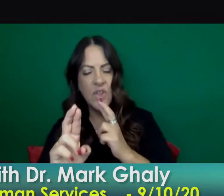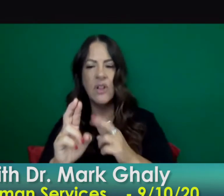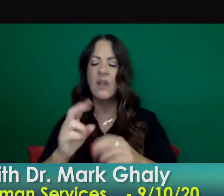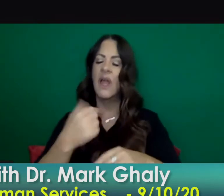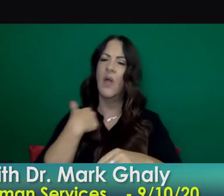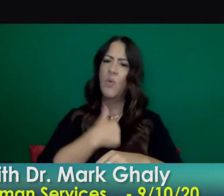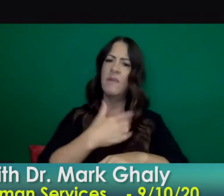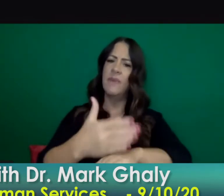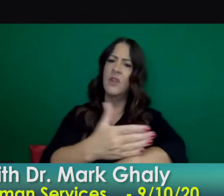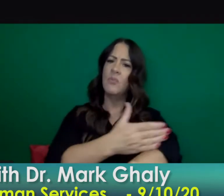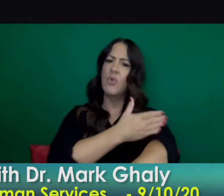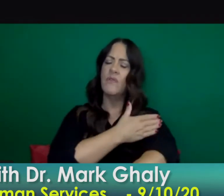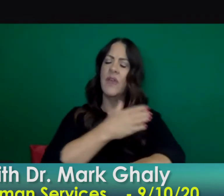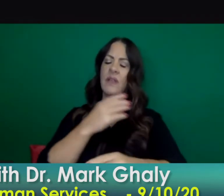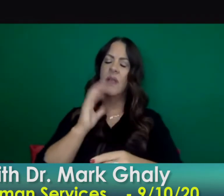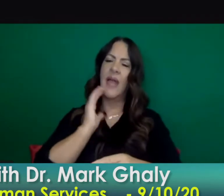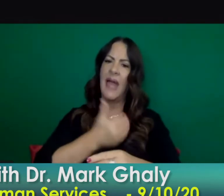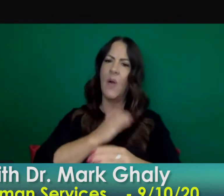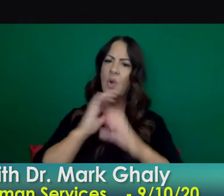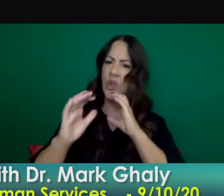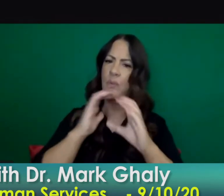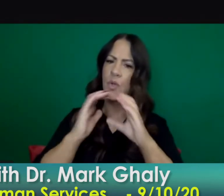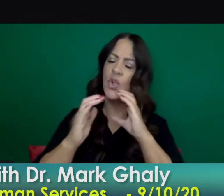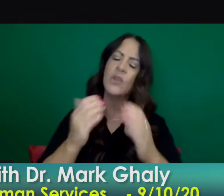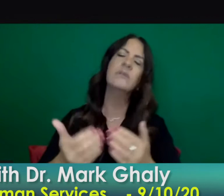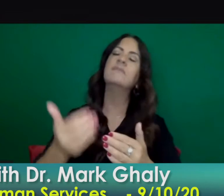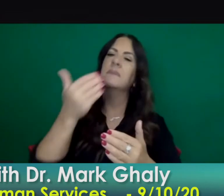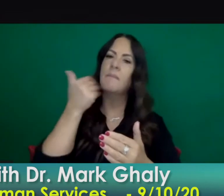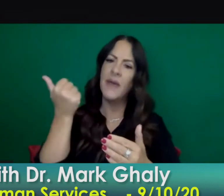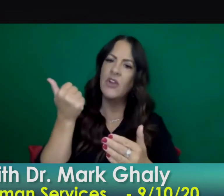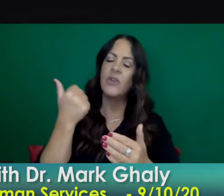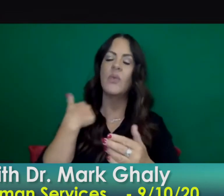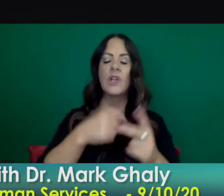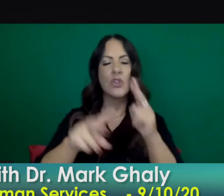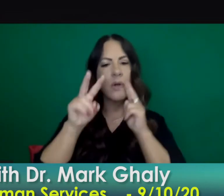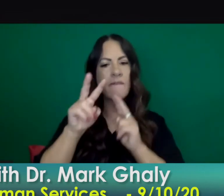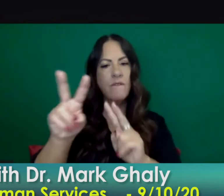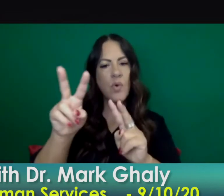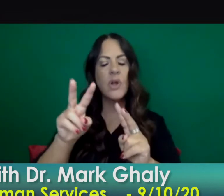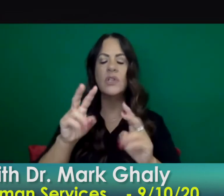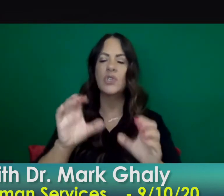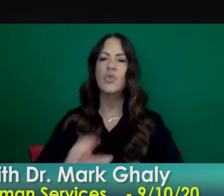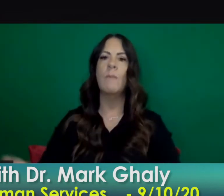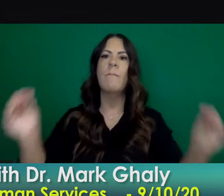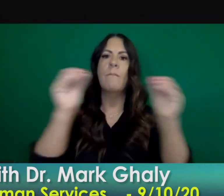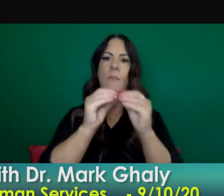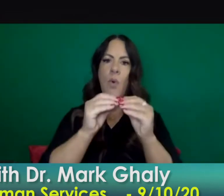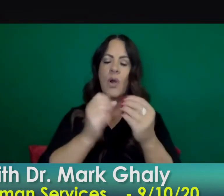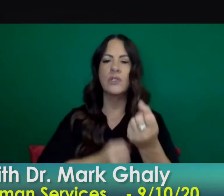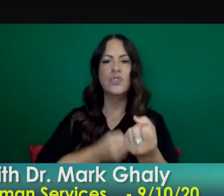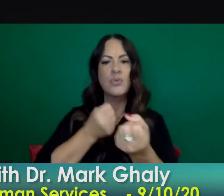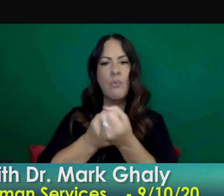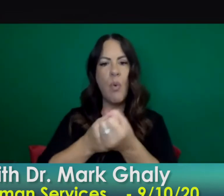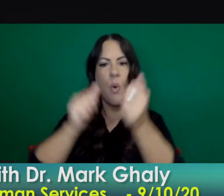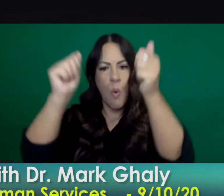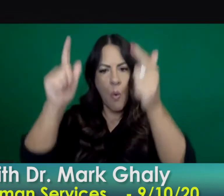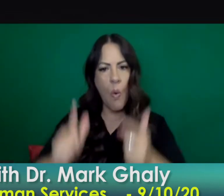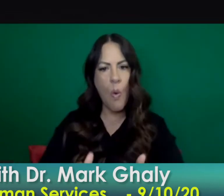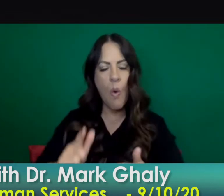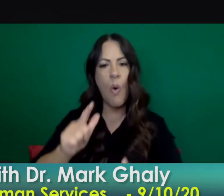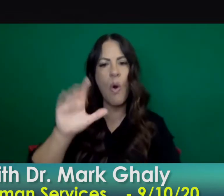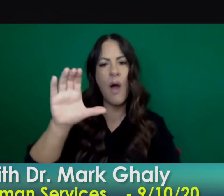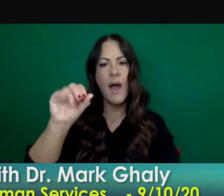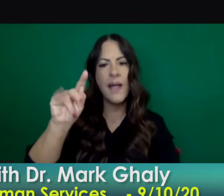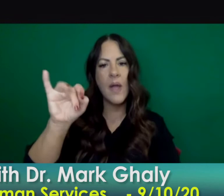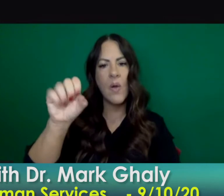time making sure that our communication is tighter so we look forward to continuing to do more to support counties to support their